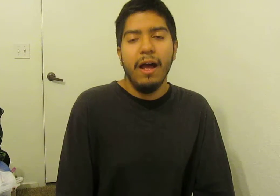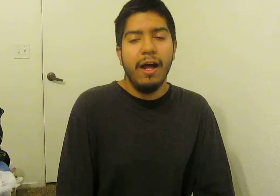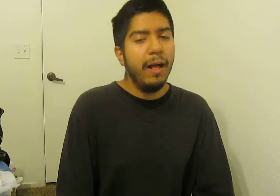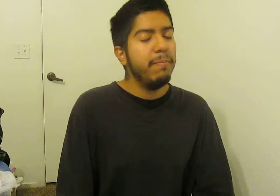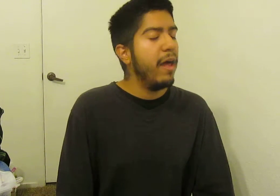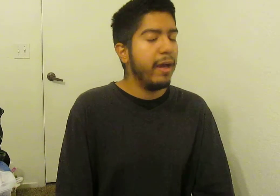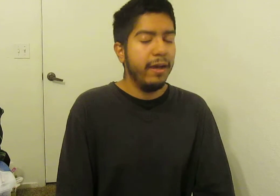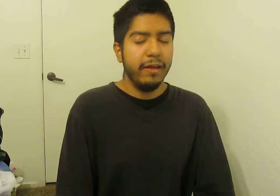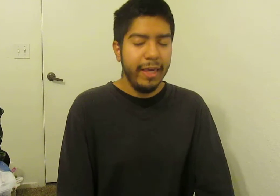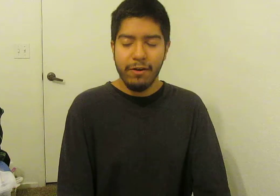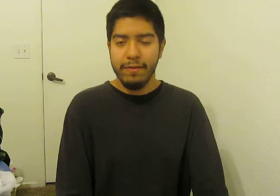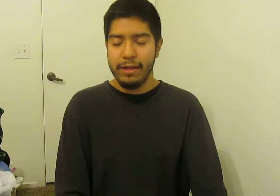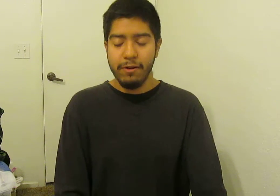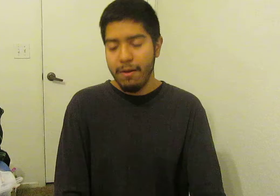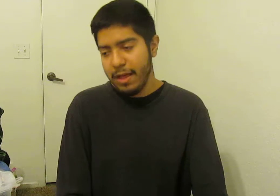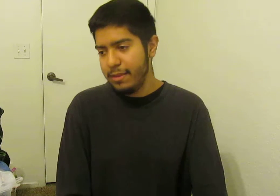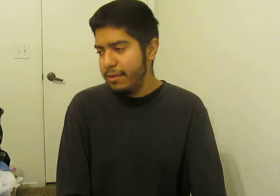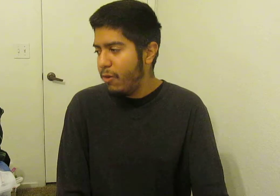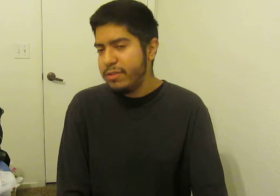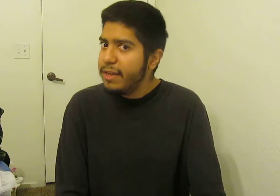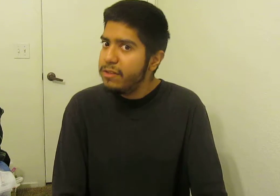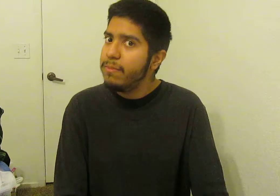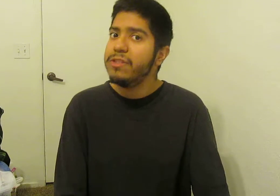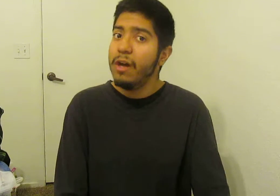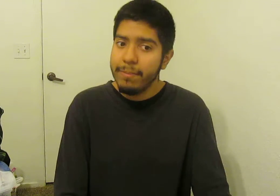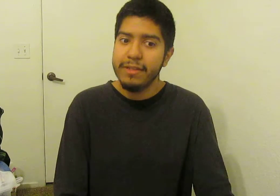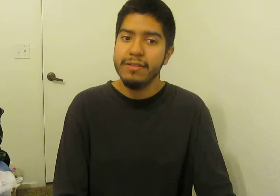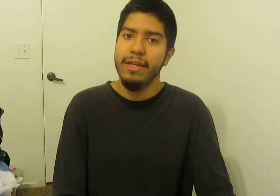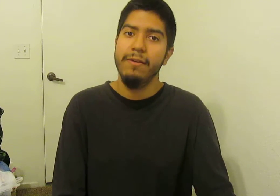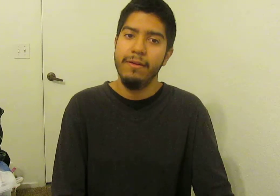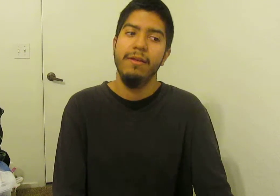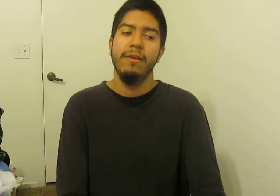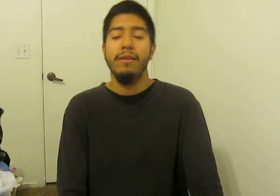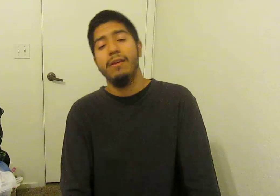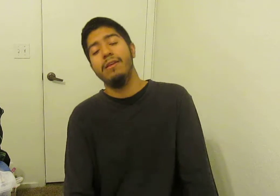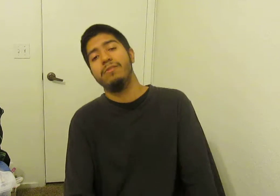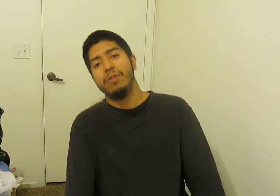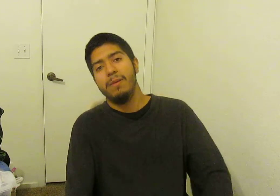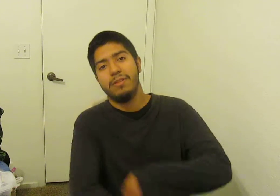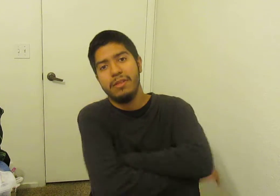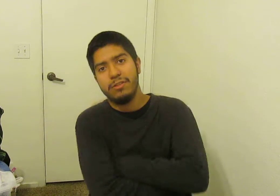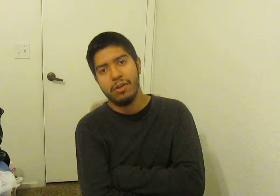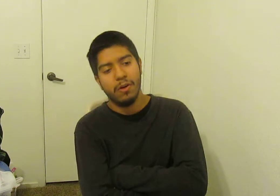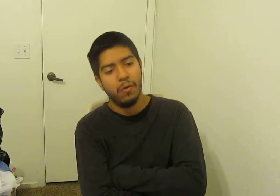I'm not gonna count on that at all. That would take too much competency. And at least when it comes to this show,